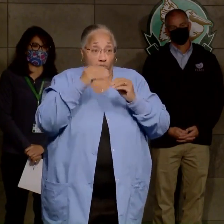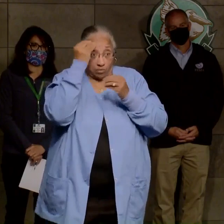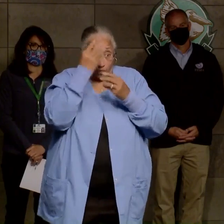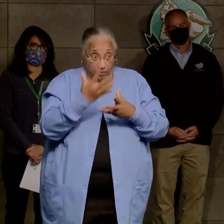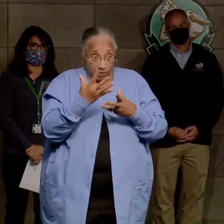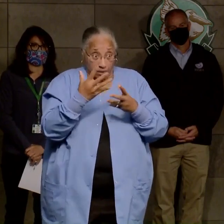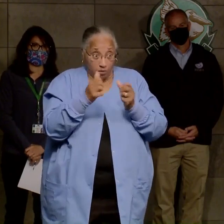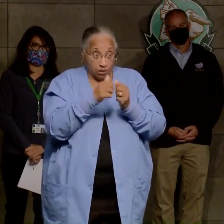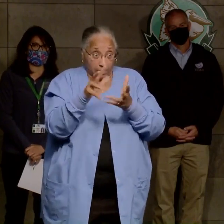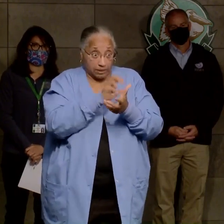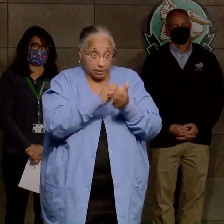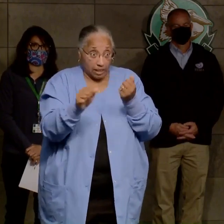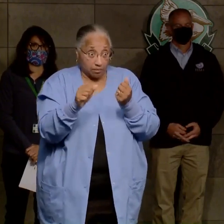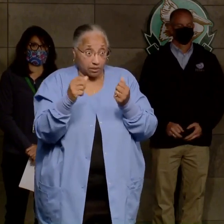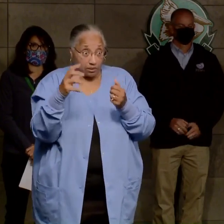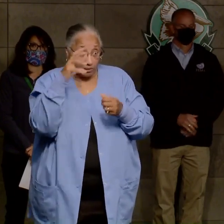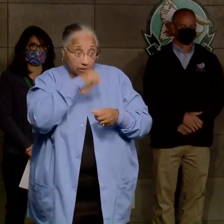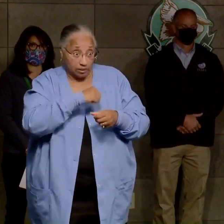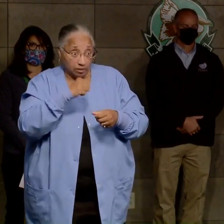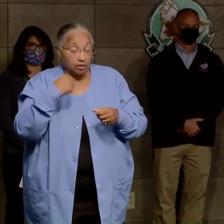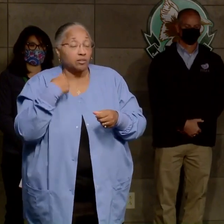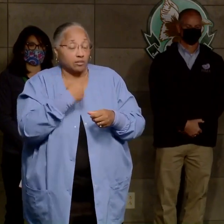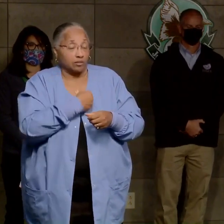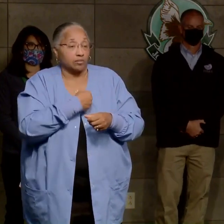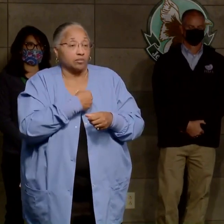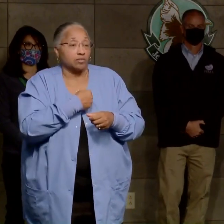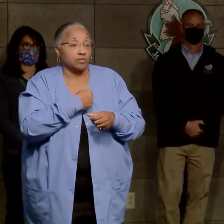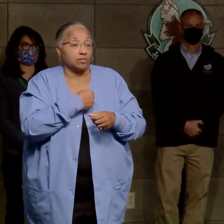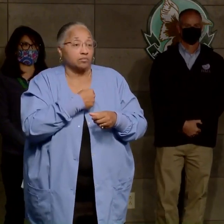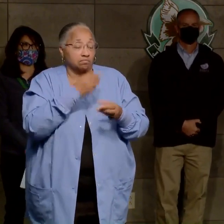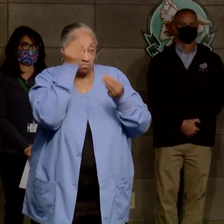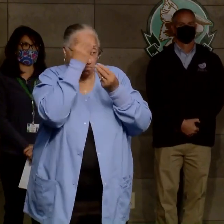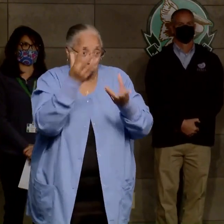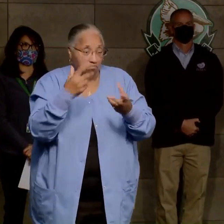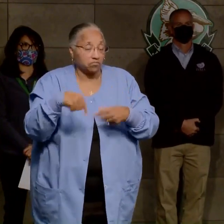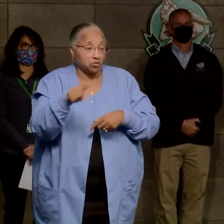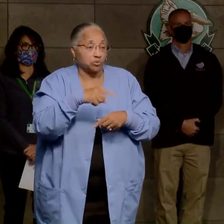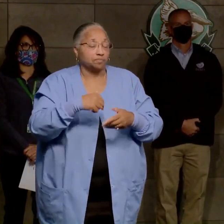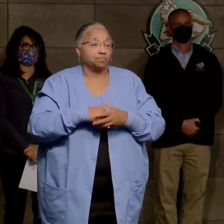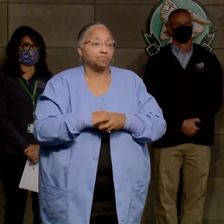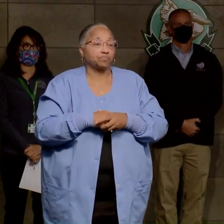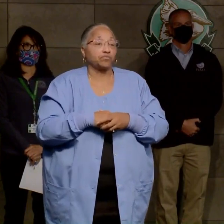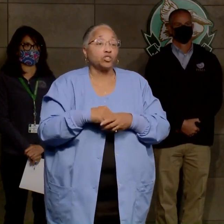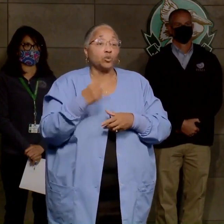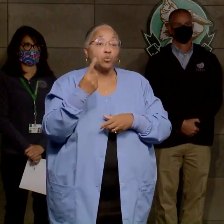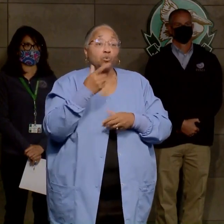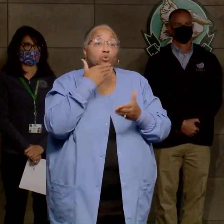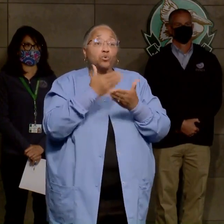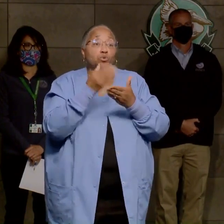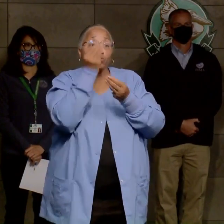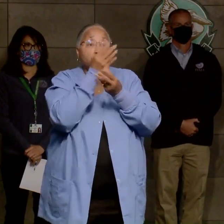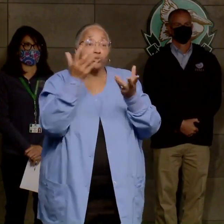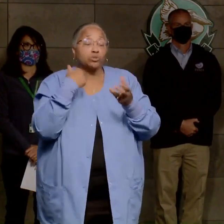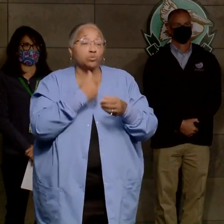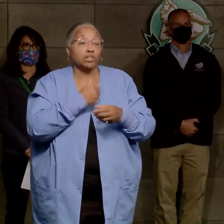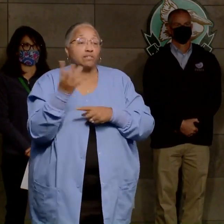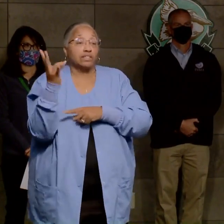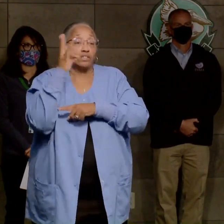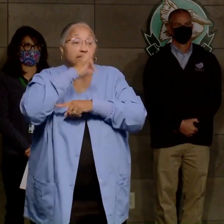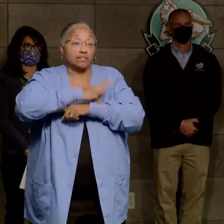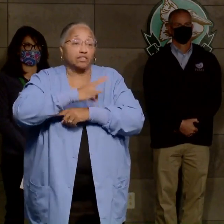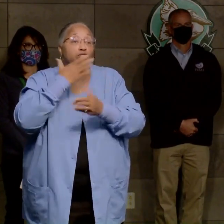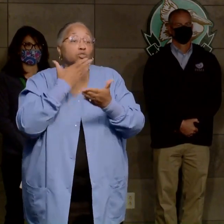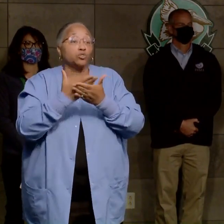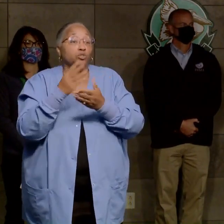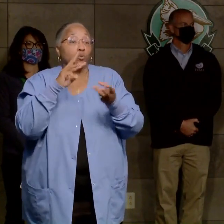damage assessments, we'll be sure to communicate that to all of you. One of the bits of good news is we have at least seven days of decent